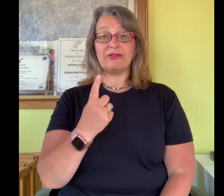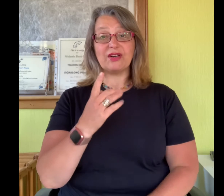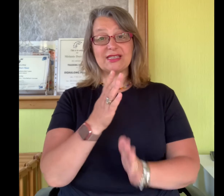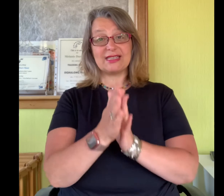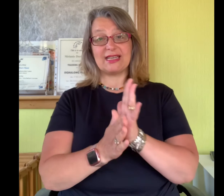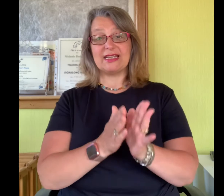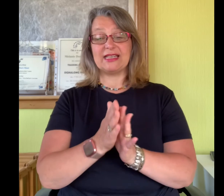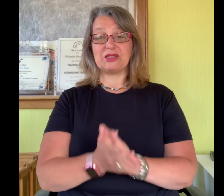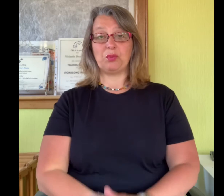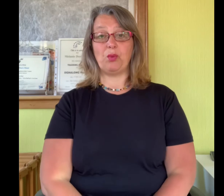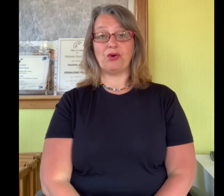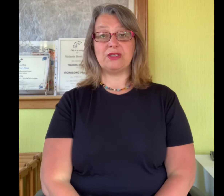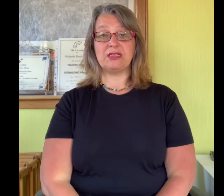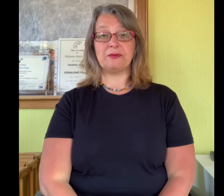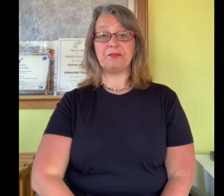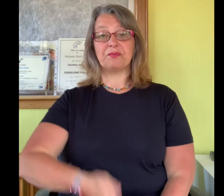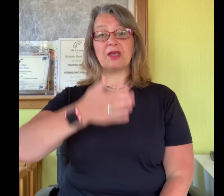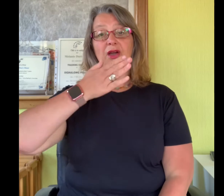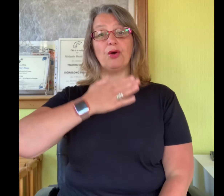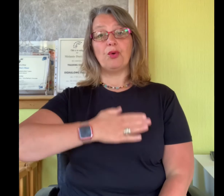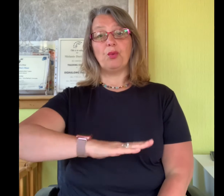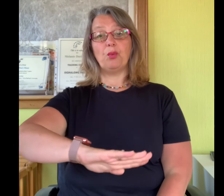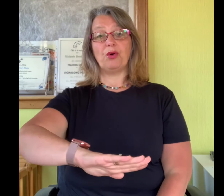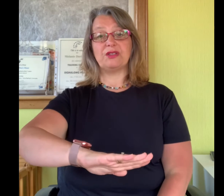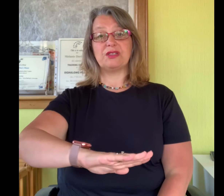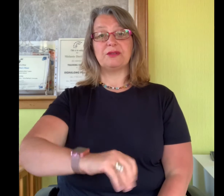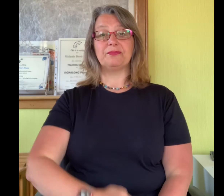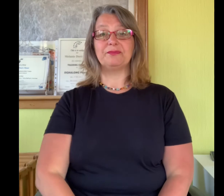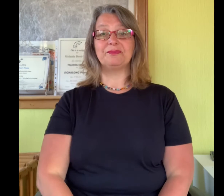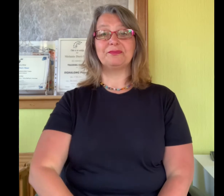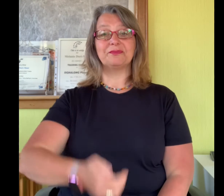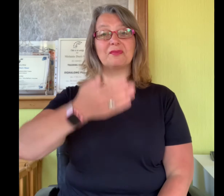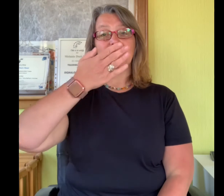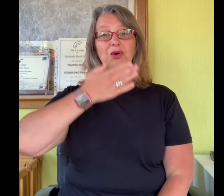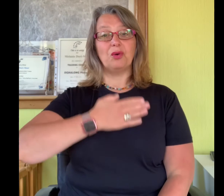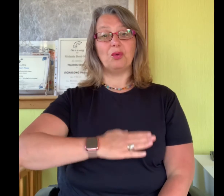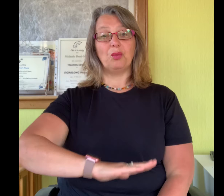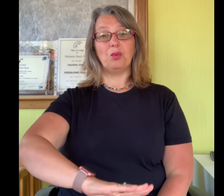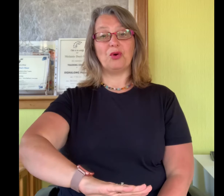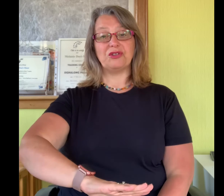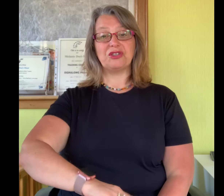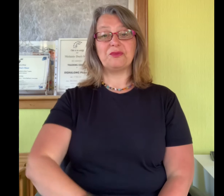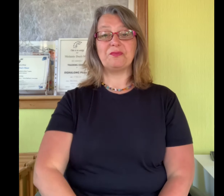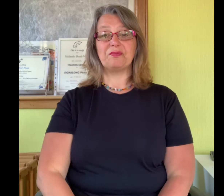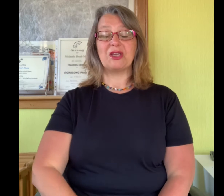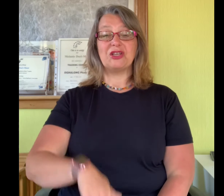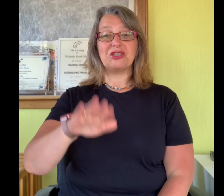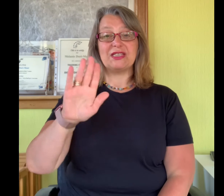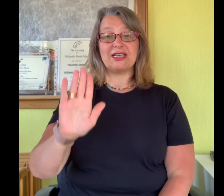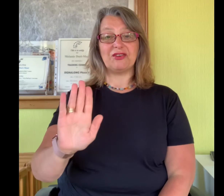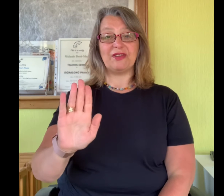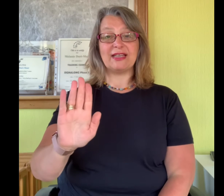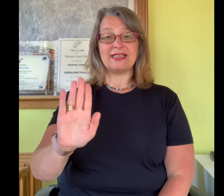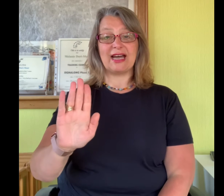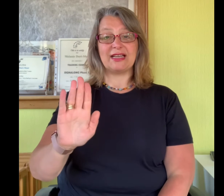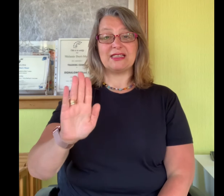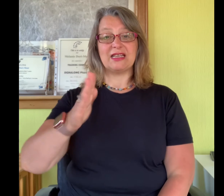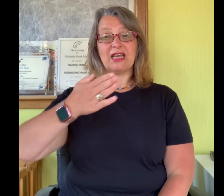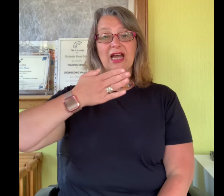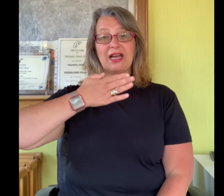first sign is want, want, want. So you take your flat hand and